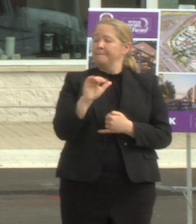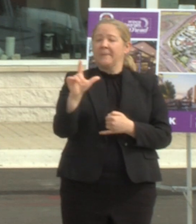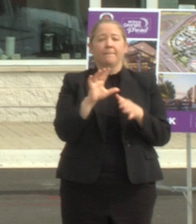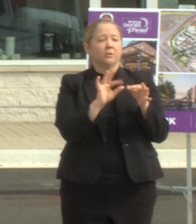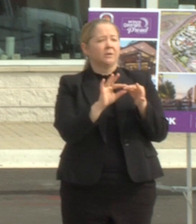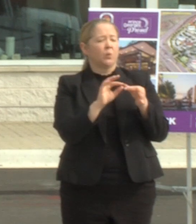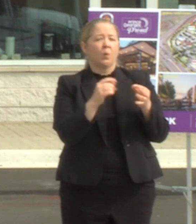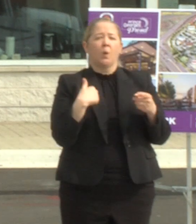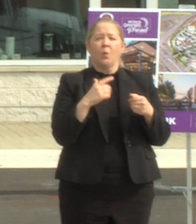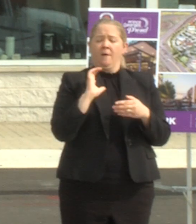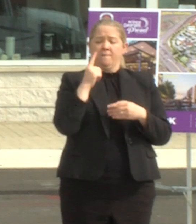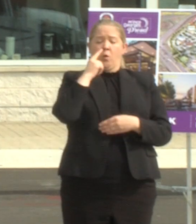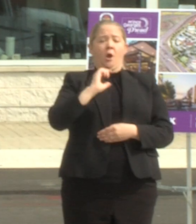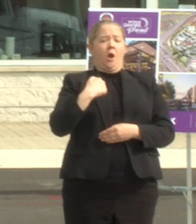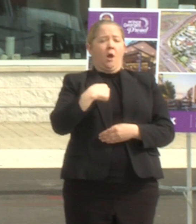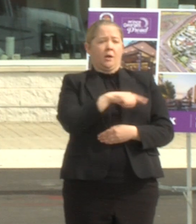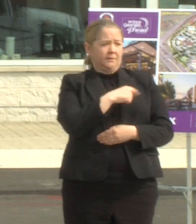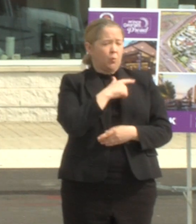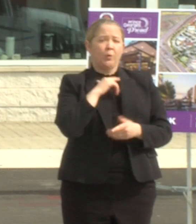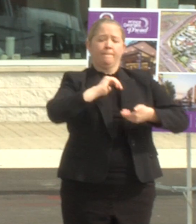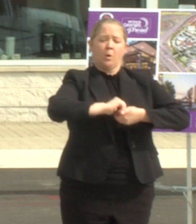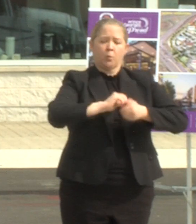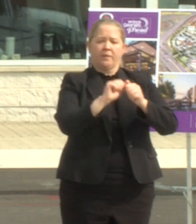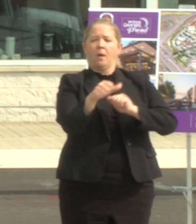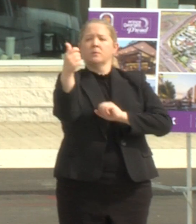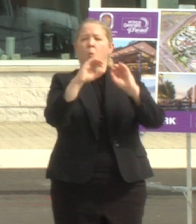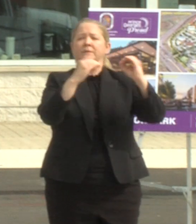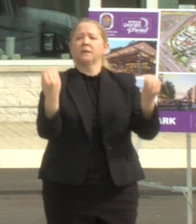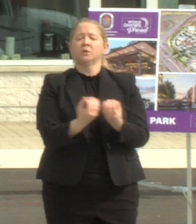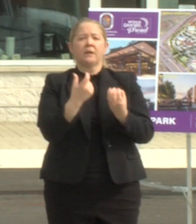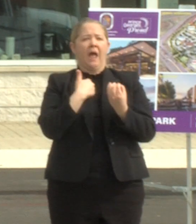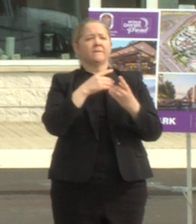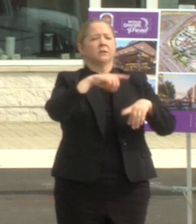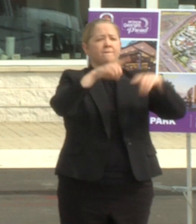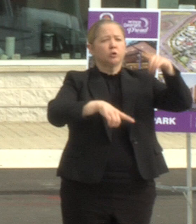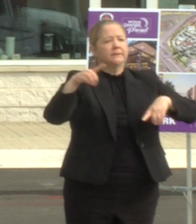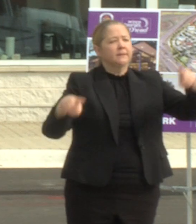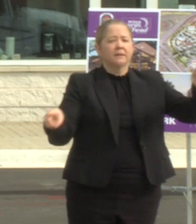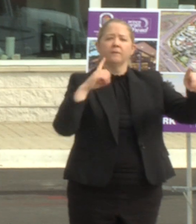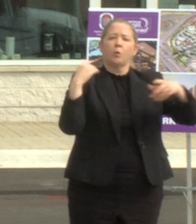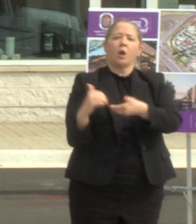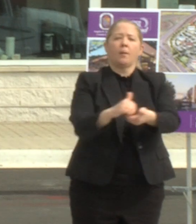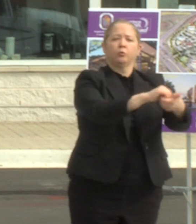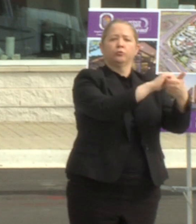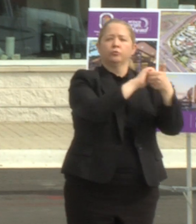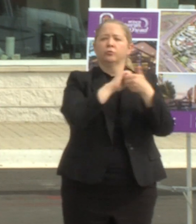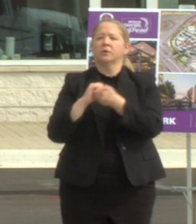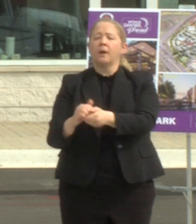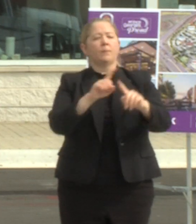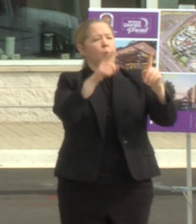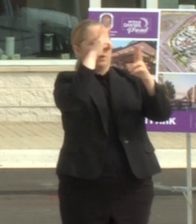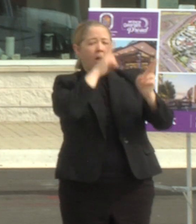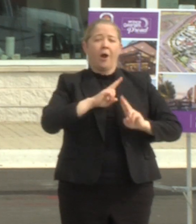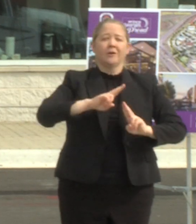organizations um for us we partner with organizations that have um the diversity of collaborations but we're honored that